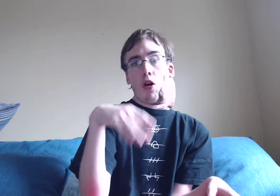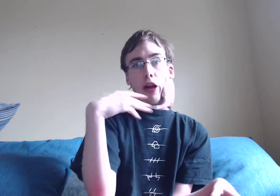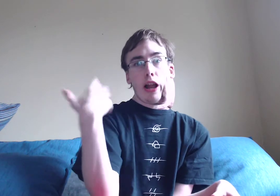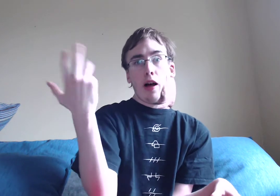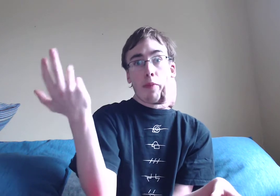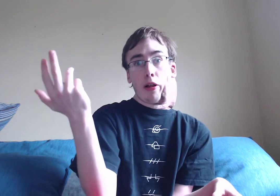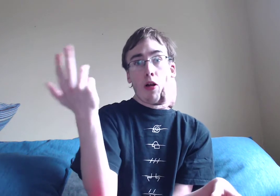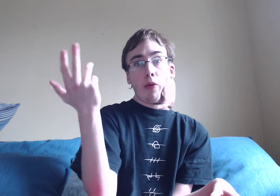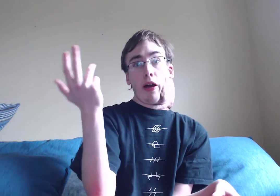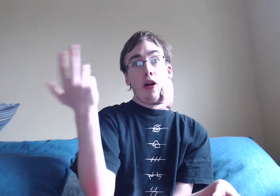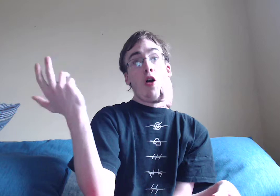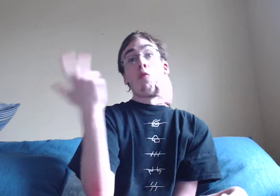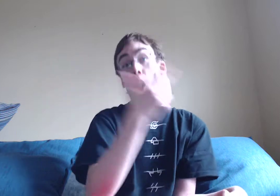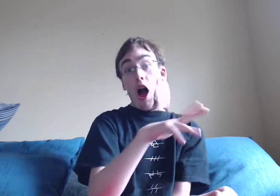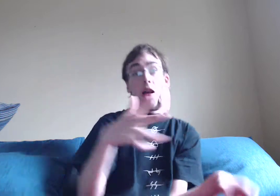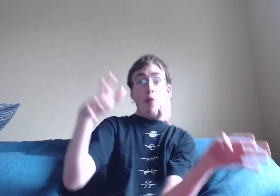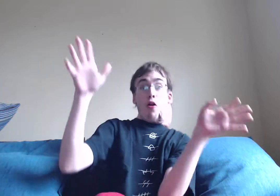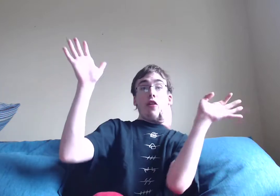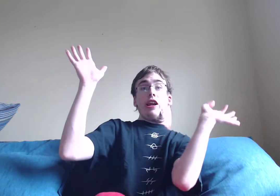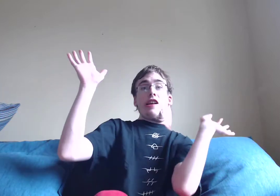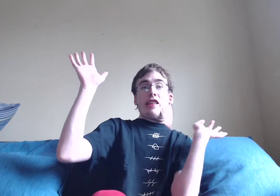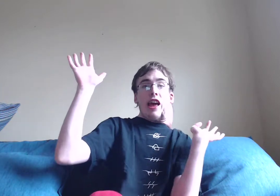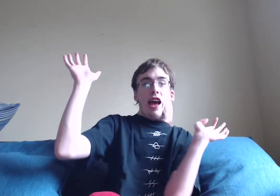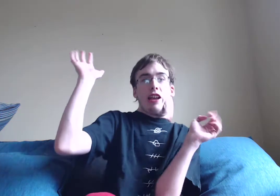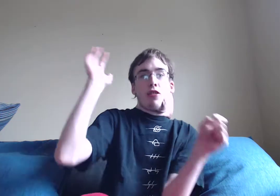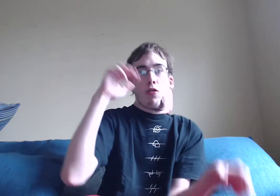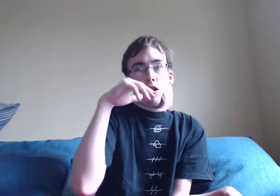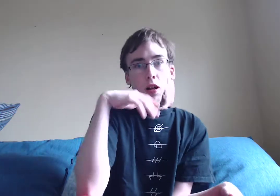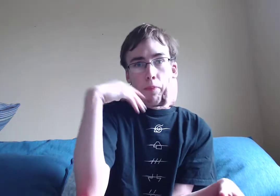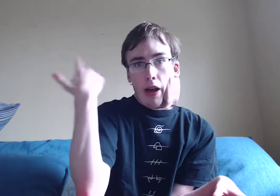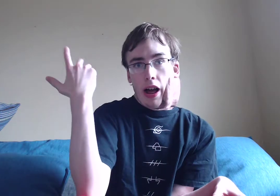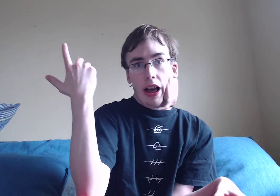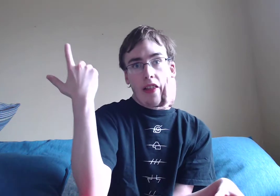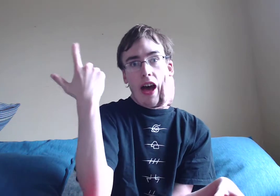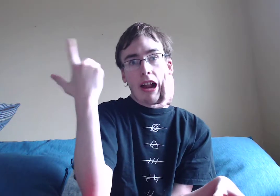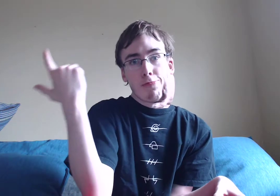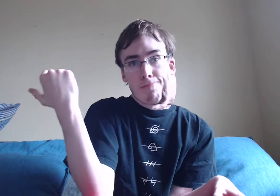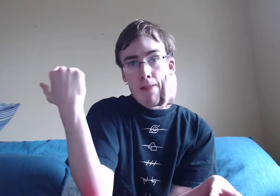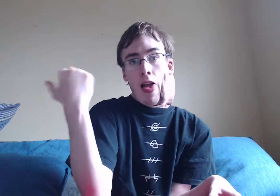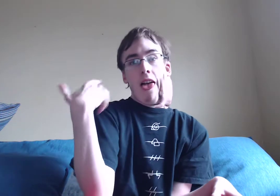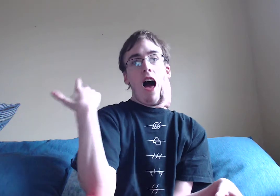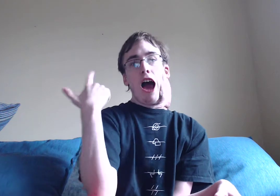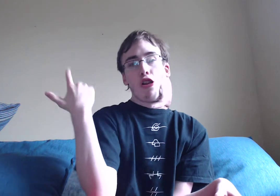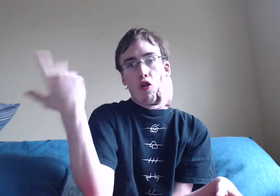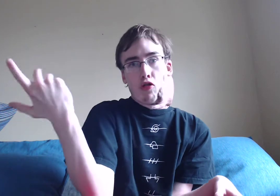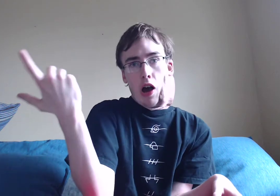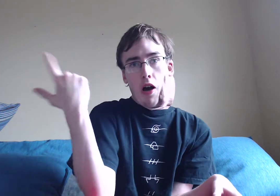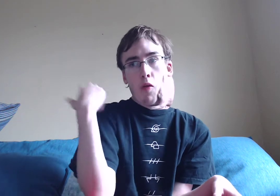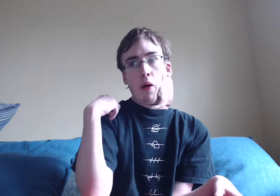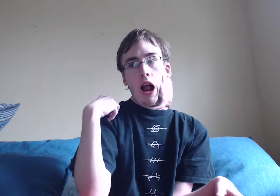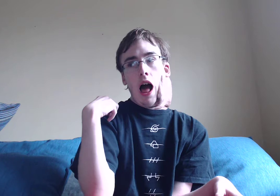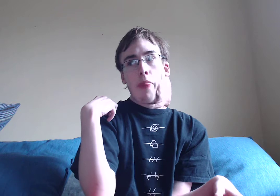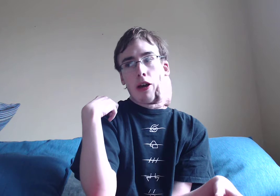get up and he'll be like, well, I'm already dead. Or something like that. I don't know. But because.